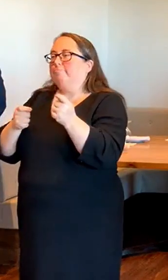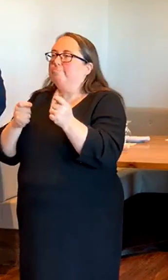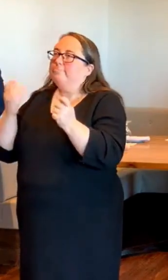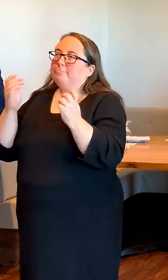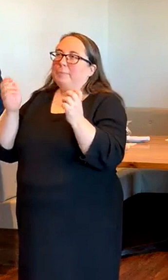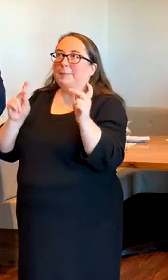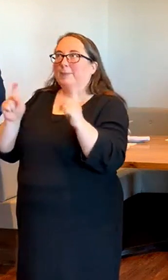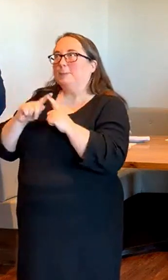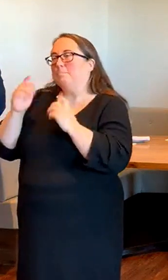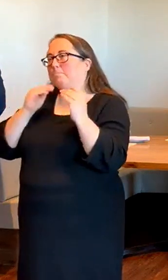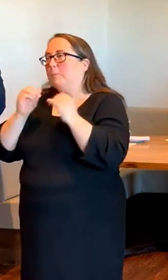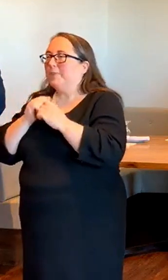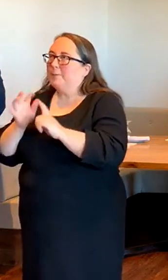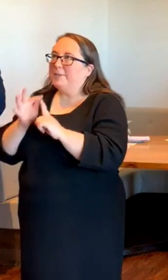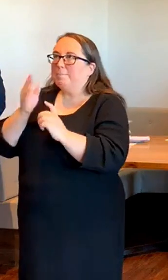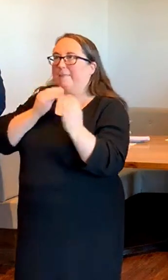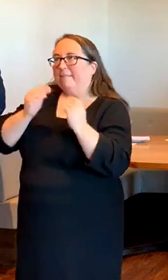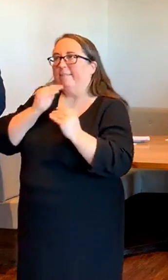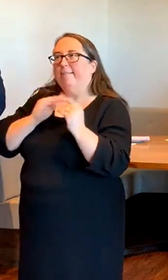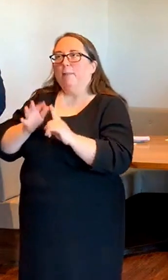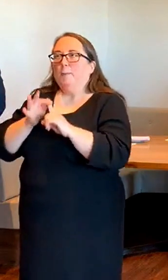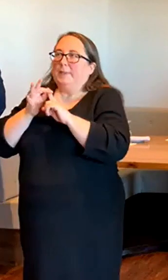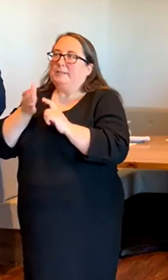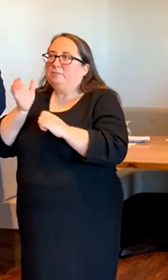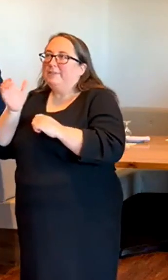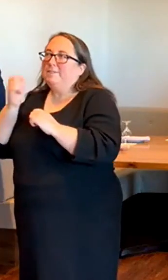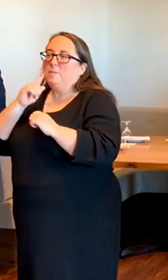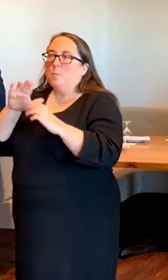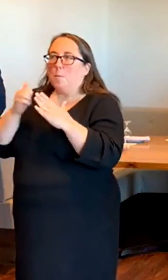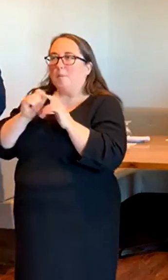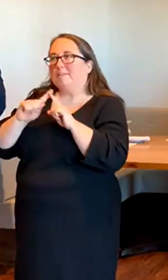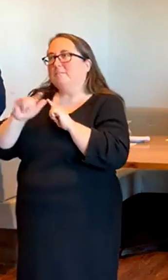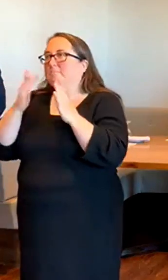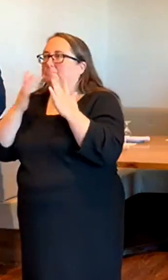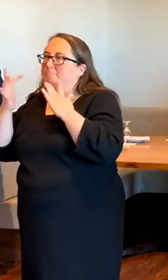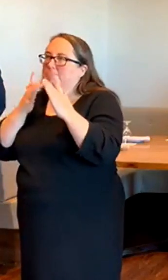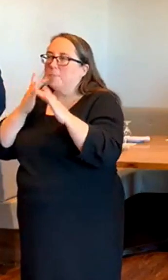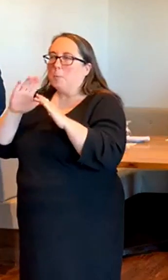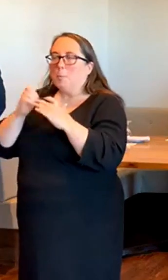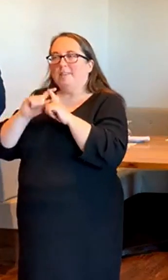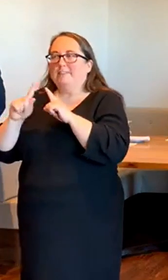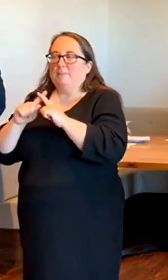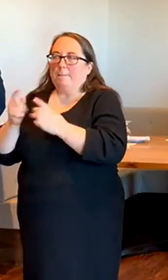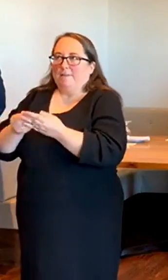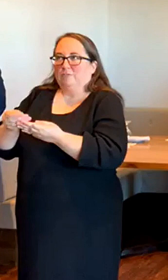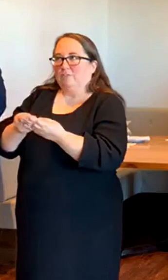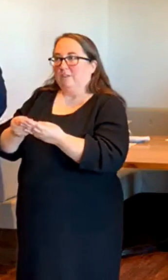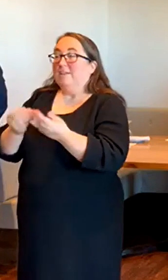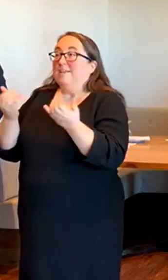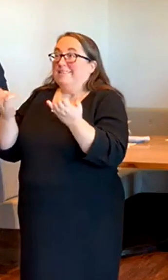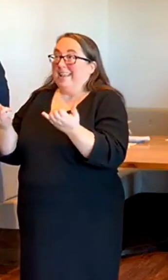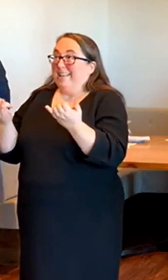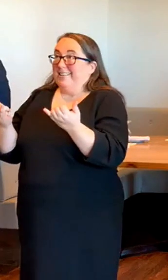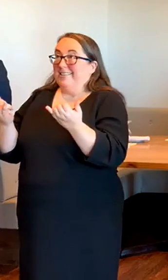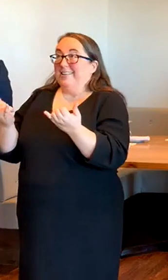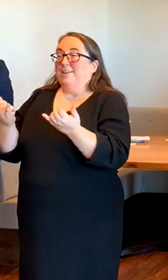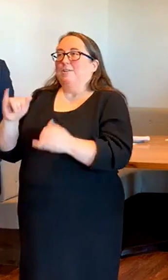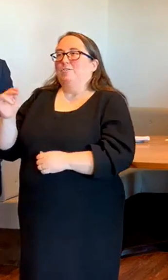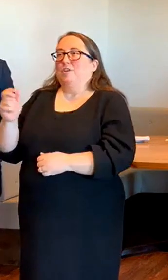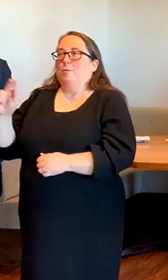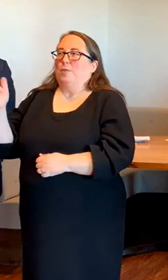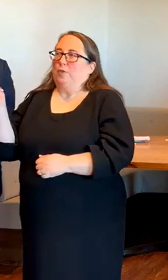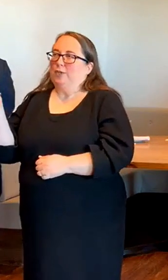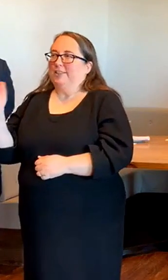with unique meals and menus for every taste and every budget. Now, therefore, be it resolved on this 13th day of January